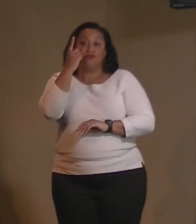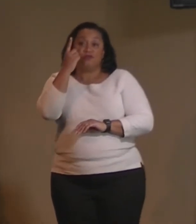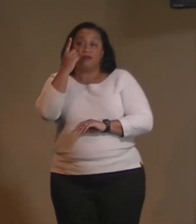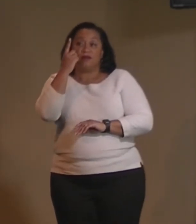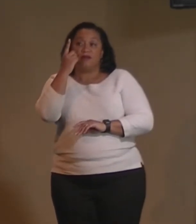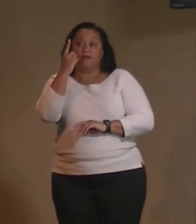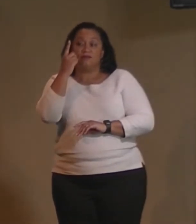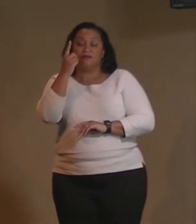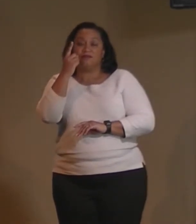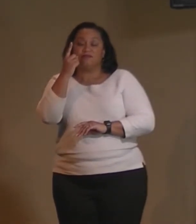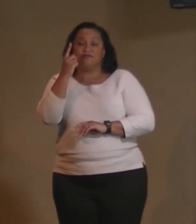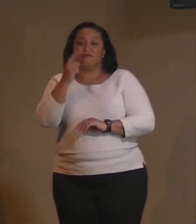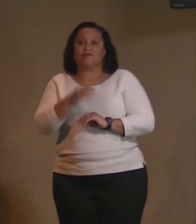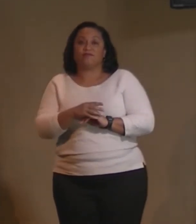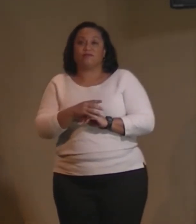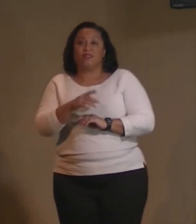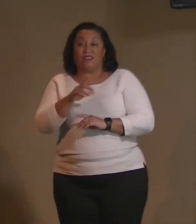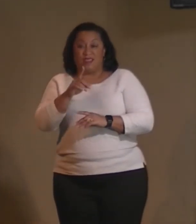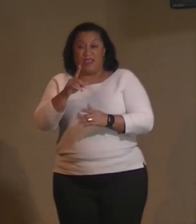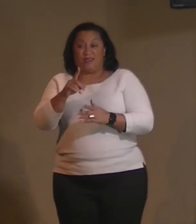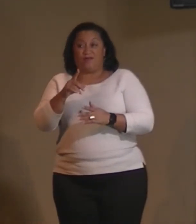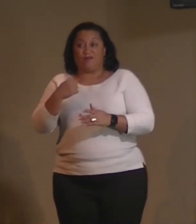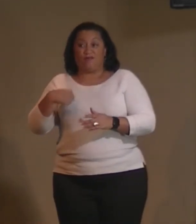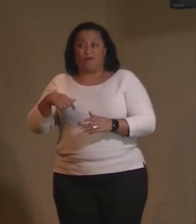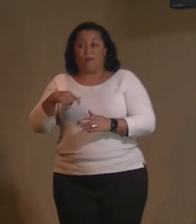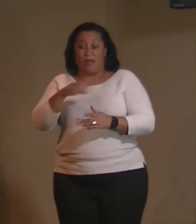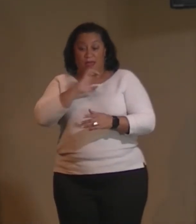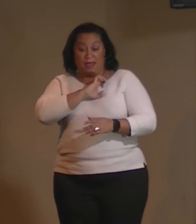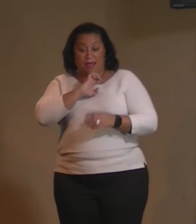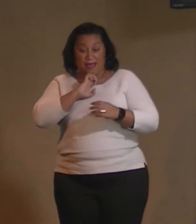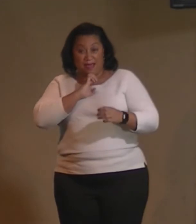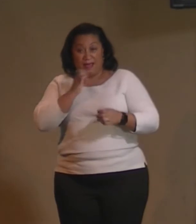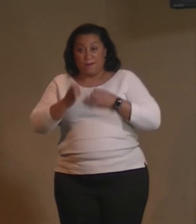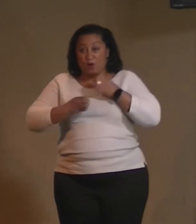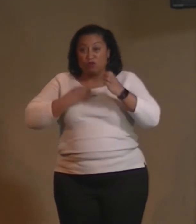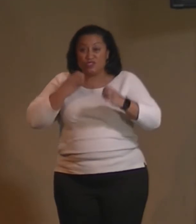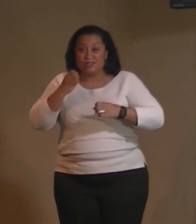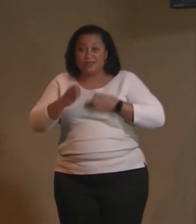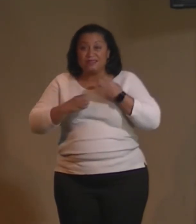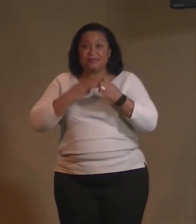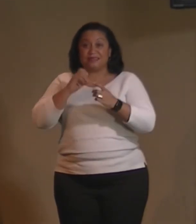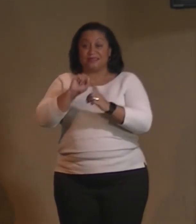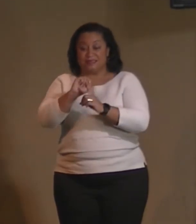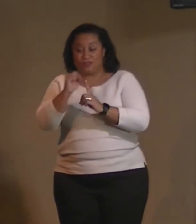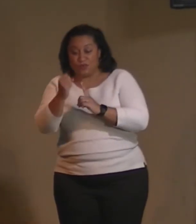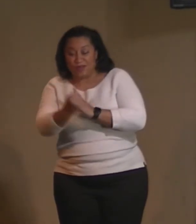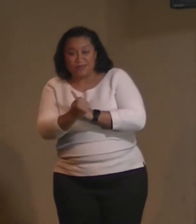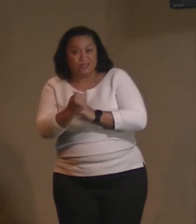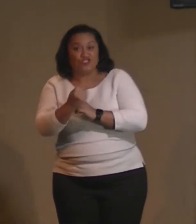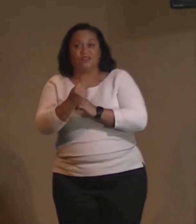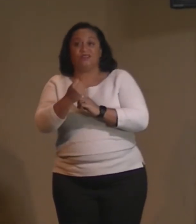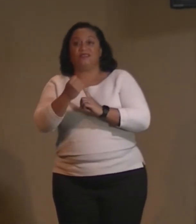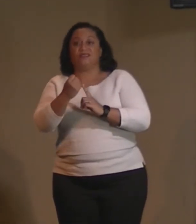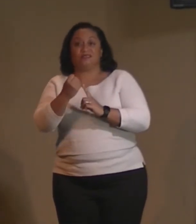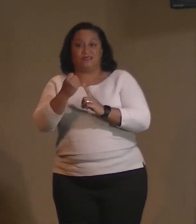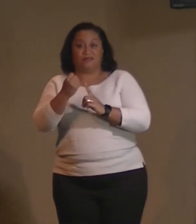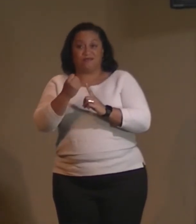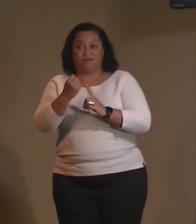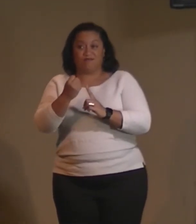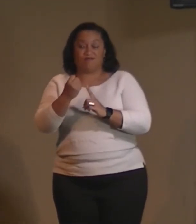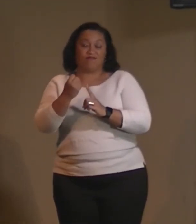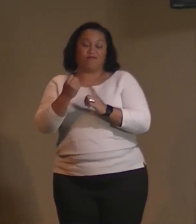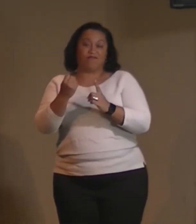that there are emotions there are circumstances and situations that we very